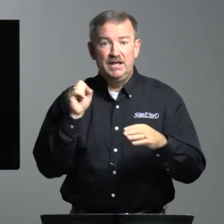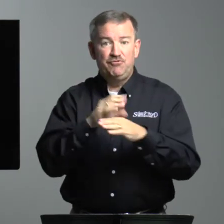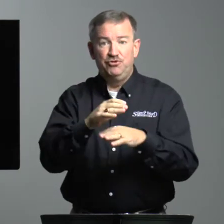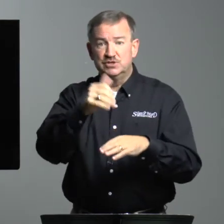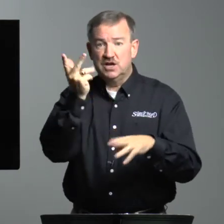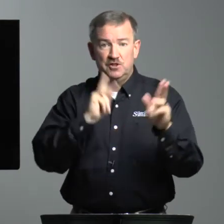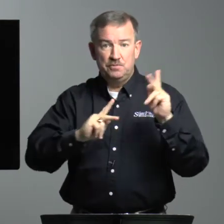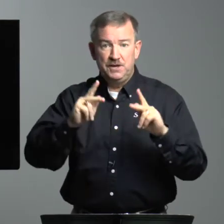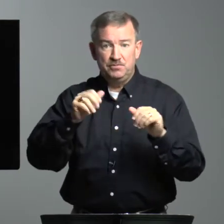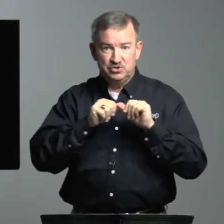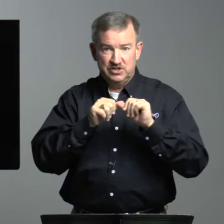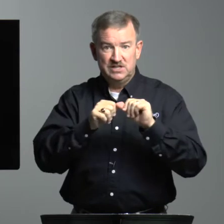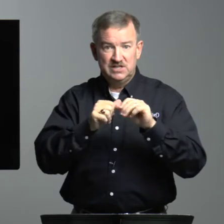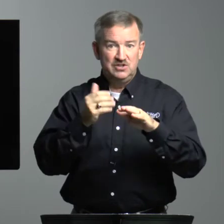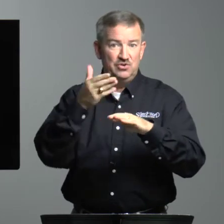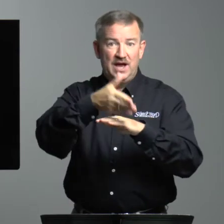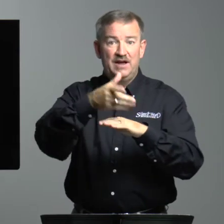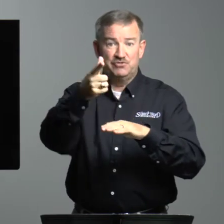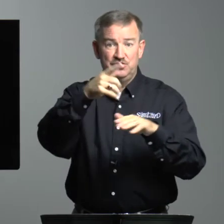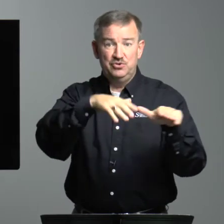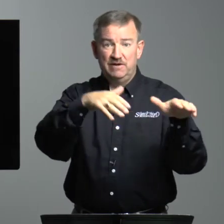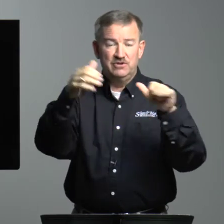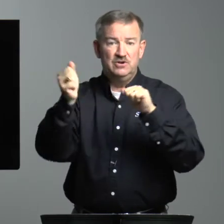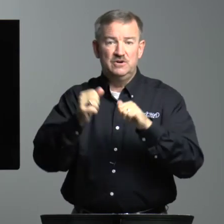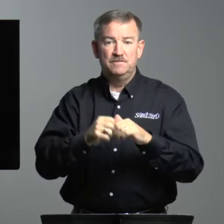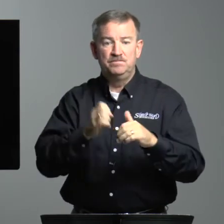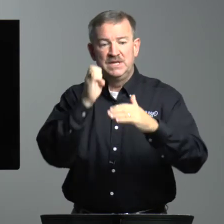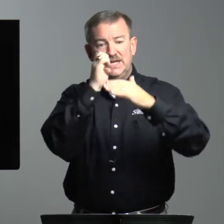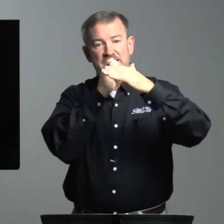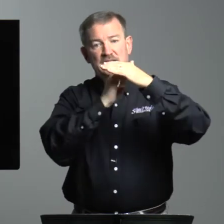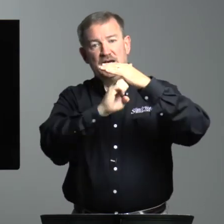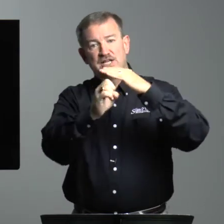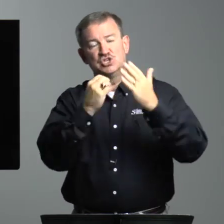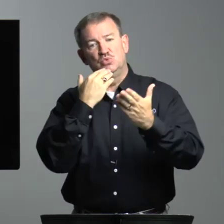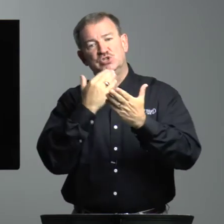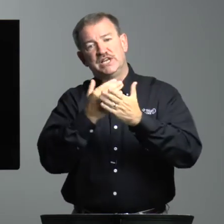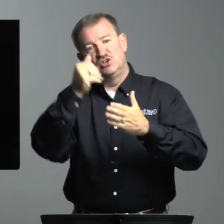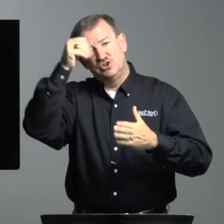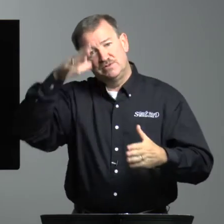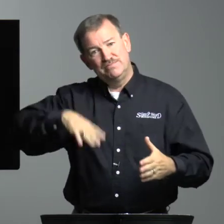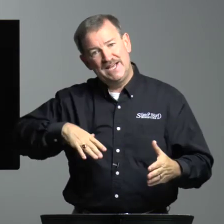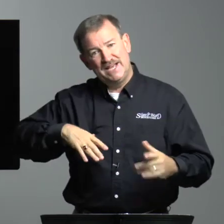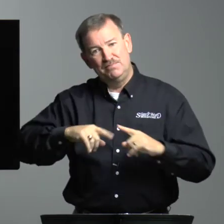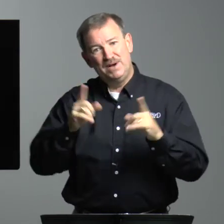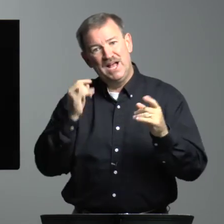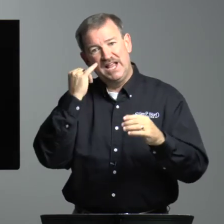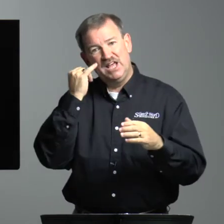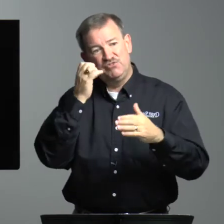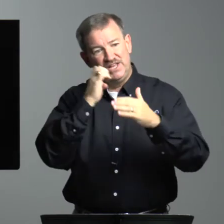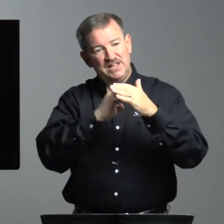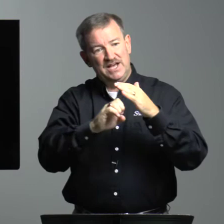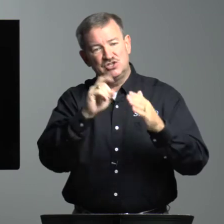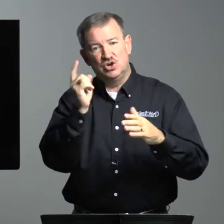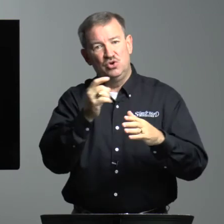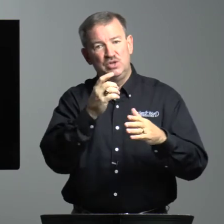influence other people to continue after you have gone. Elijah was a good man. But if Elijah only